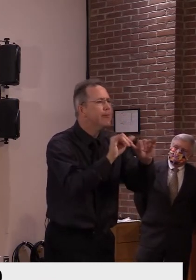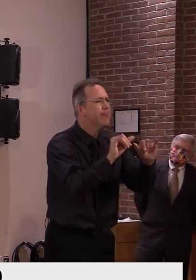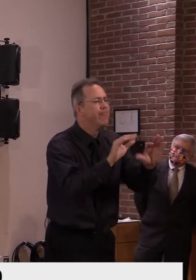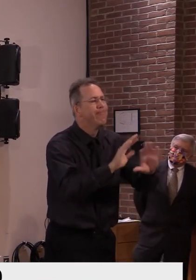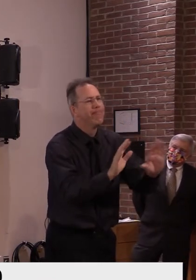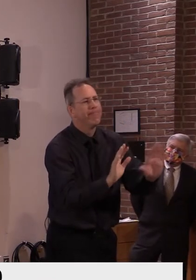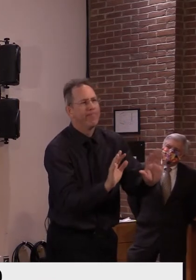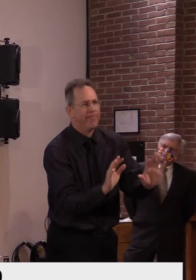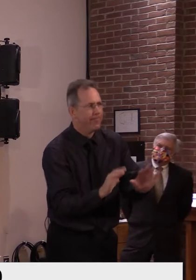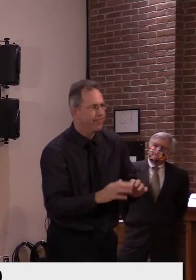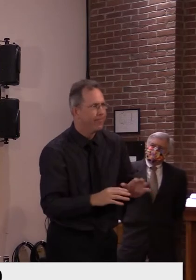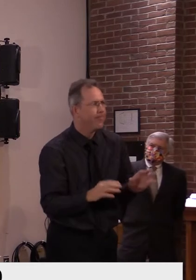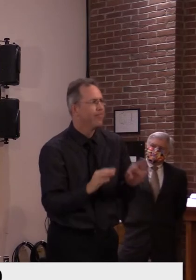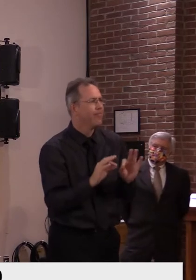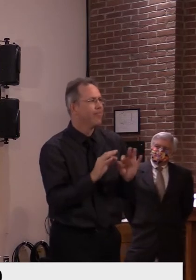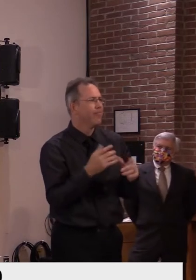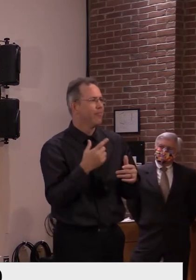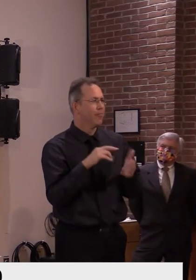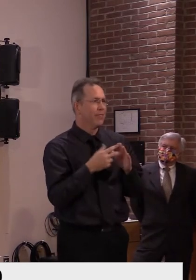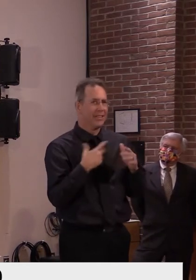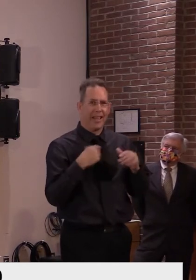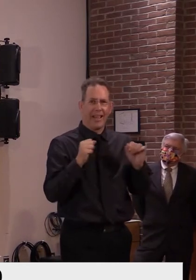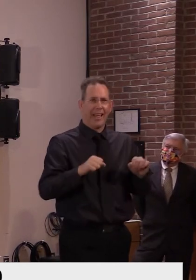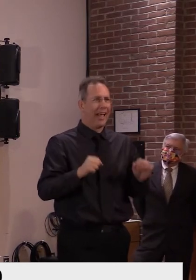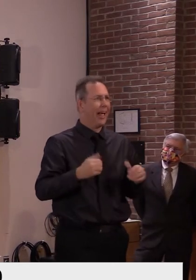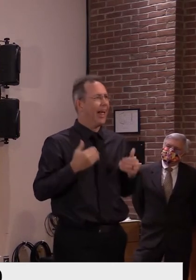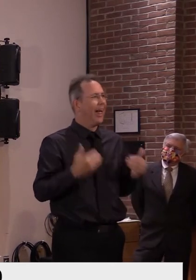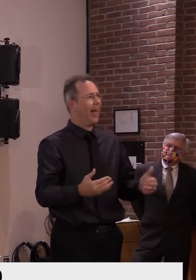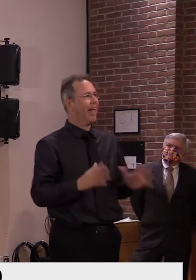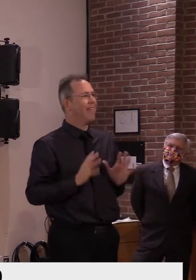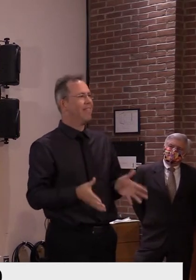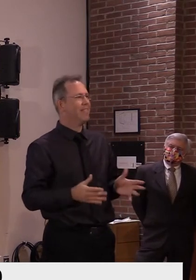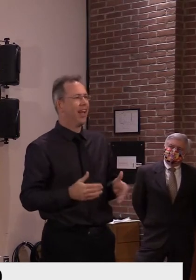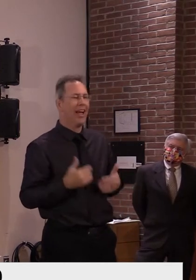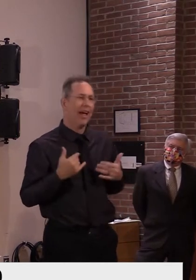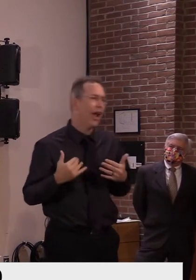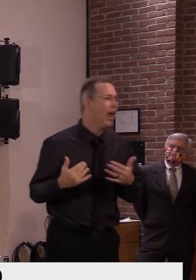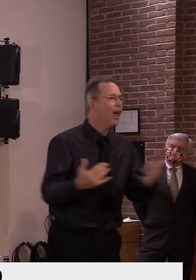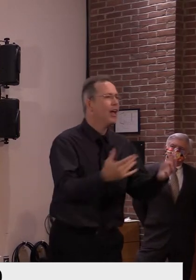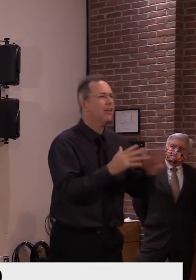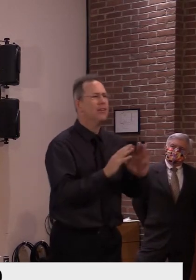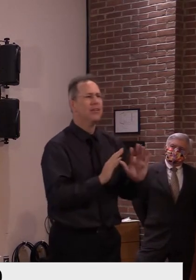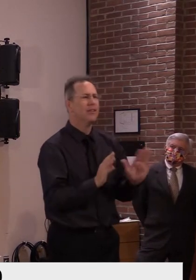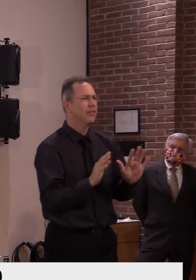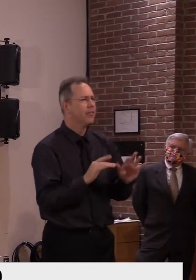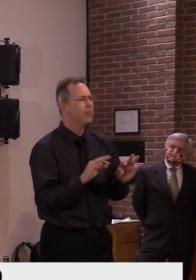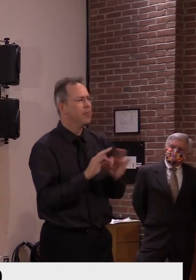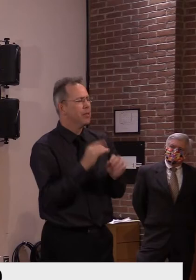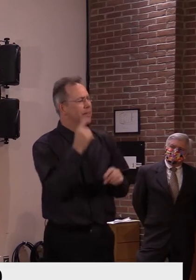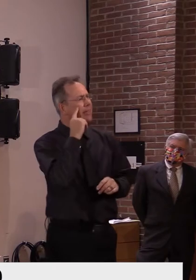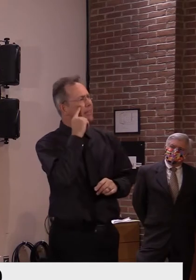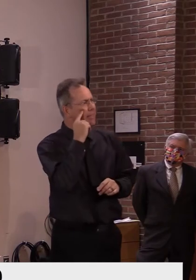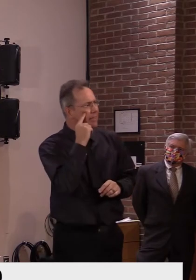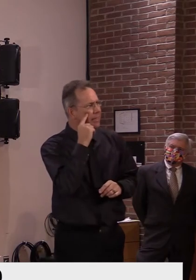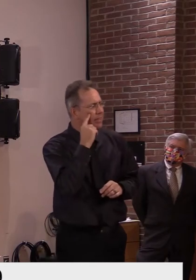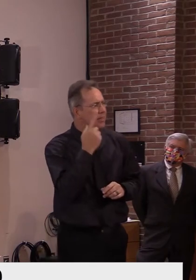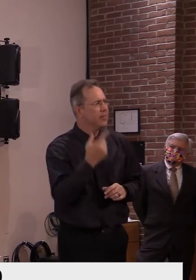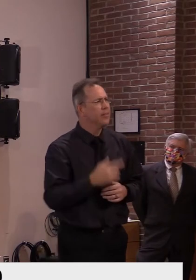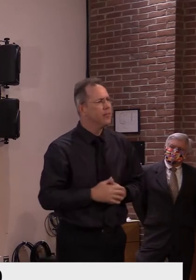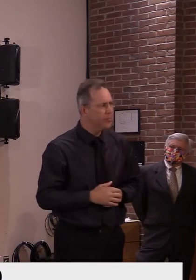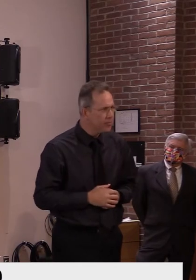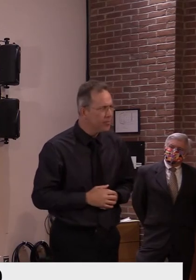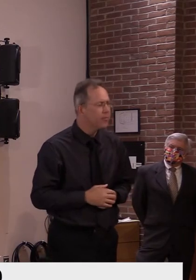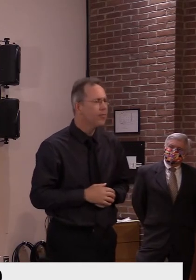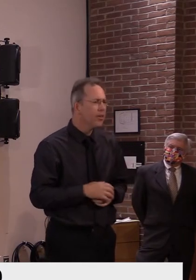is not always what you should do. And that goes to, again, assessing your comfort level. Before the